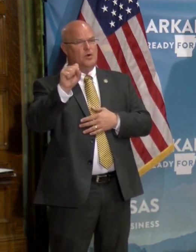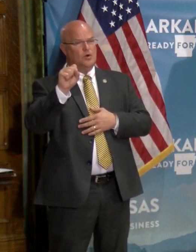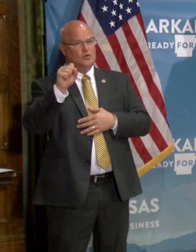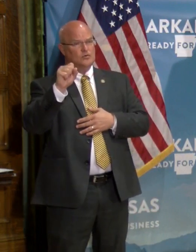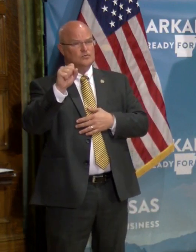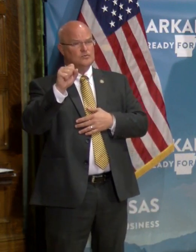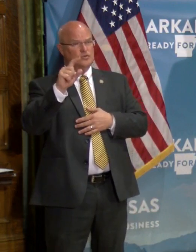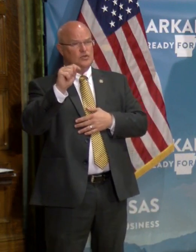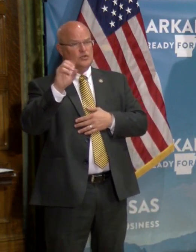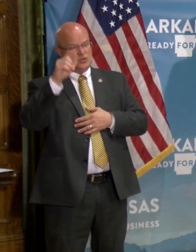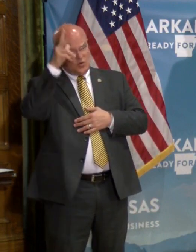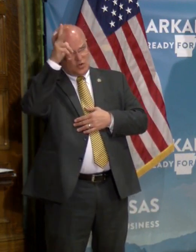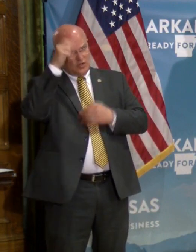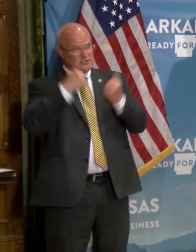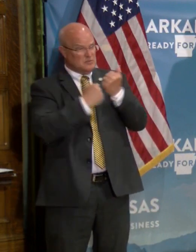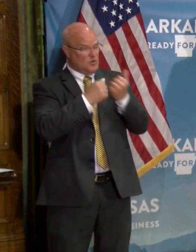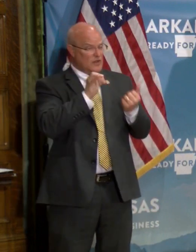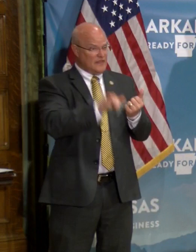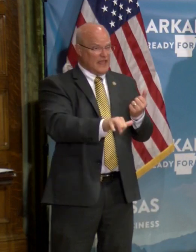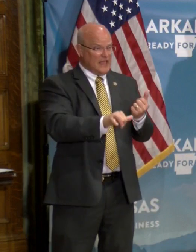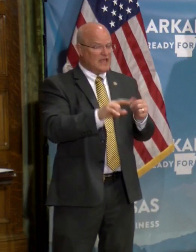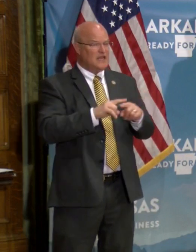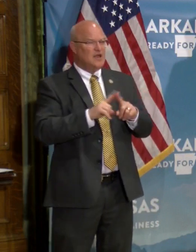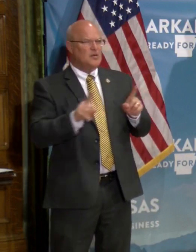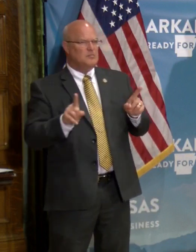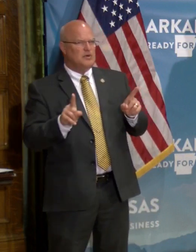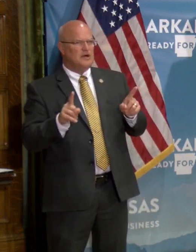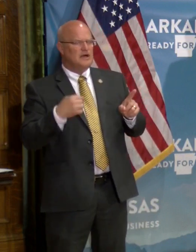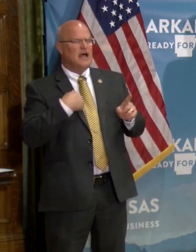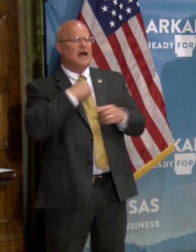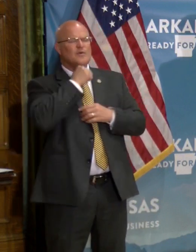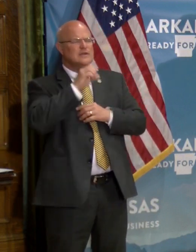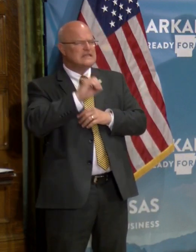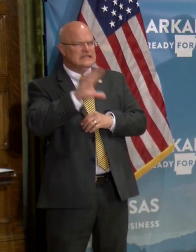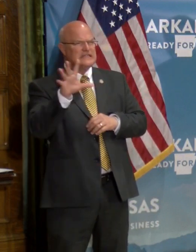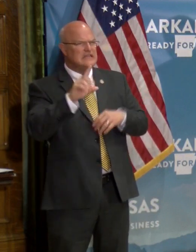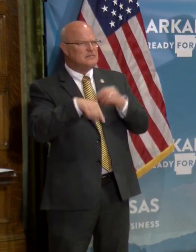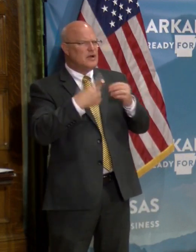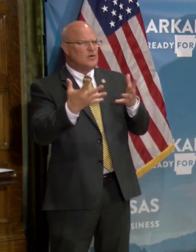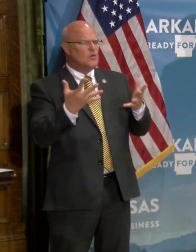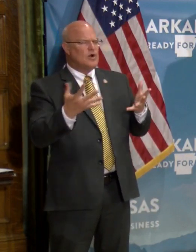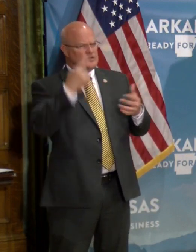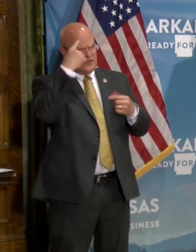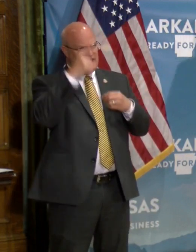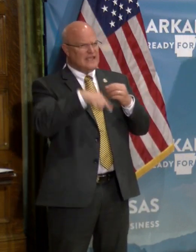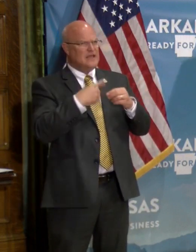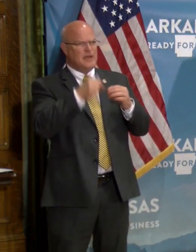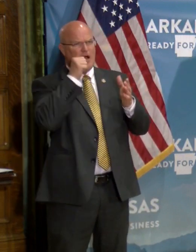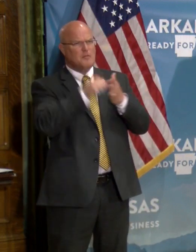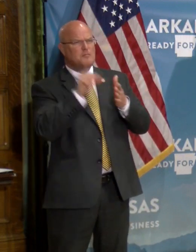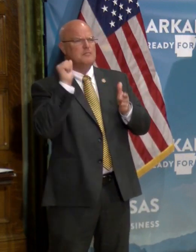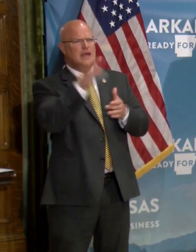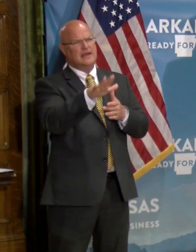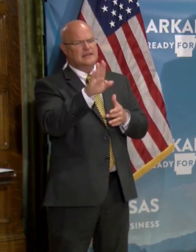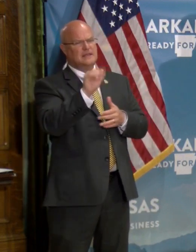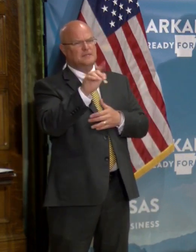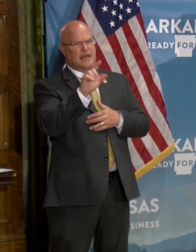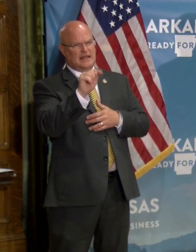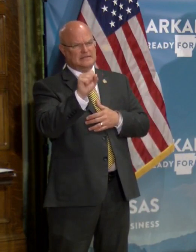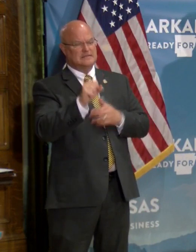you would support that, but I, I wasn't clear on what you think about mail-in ballots.